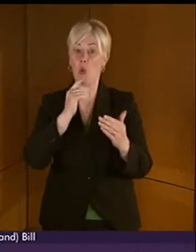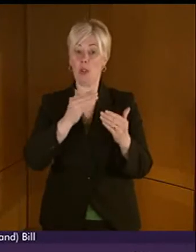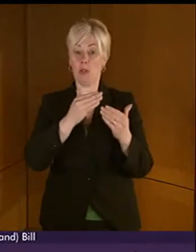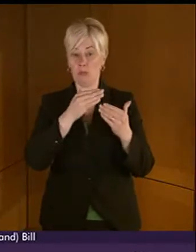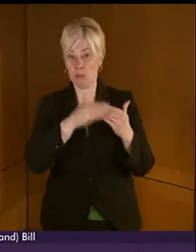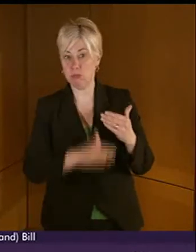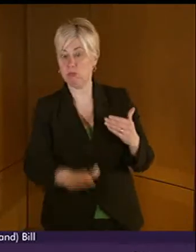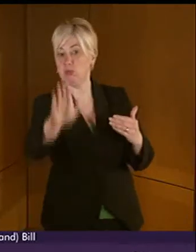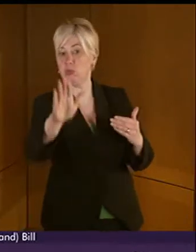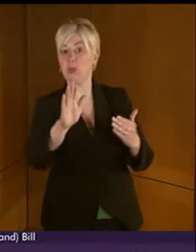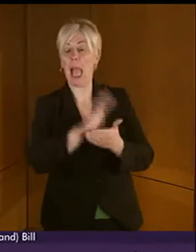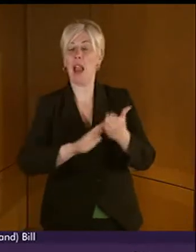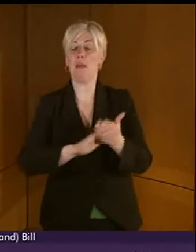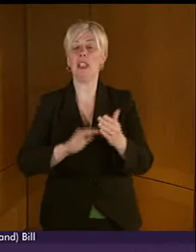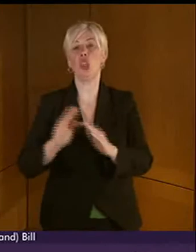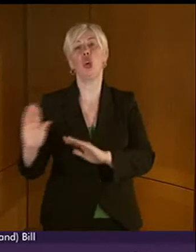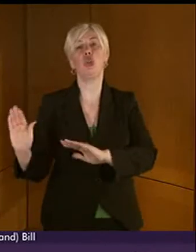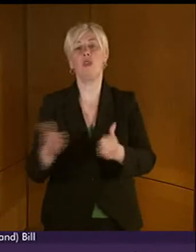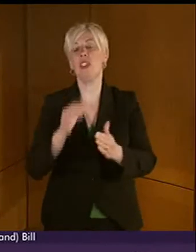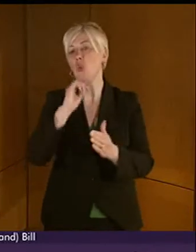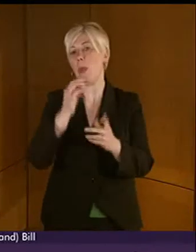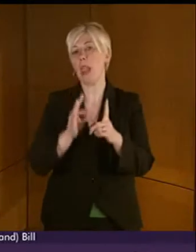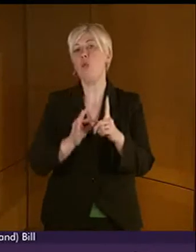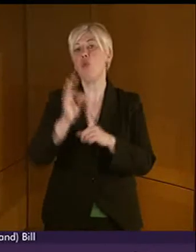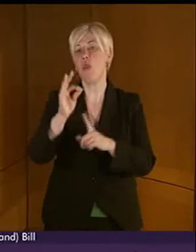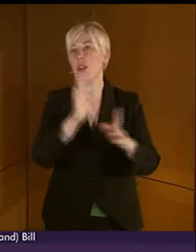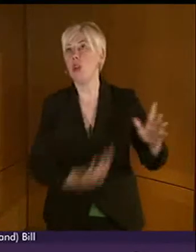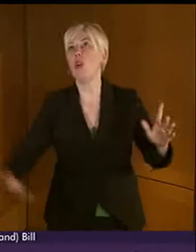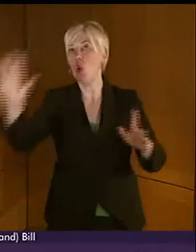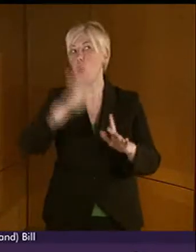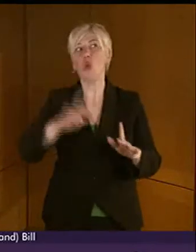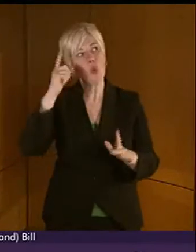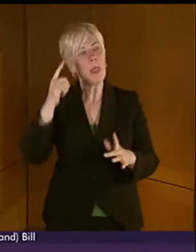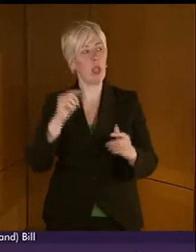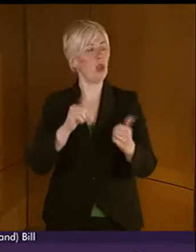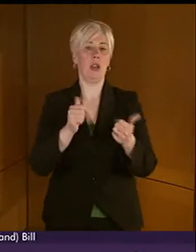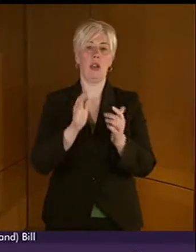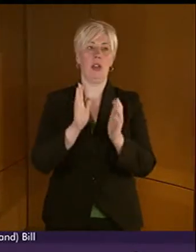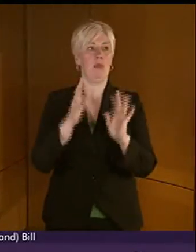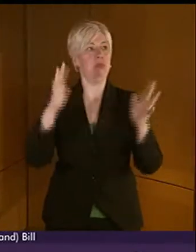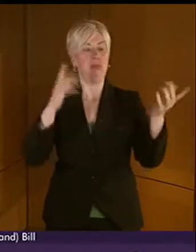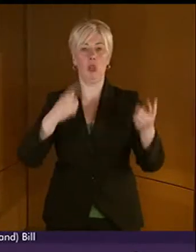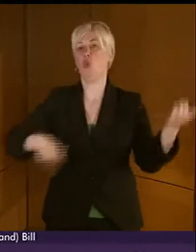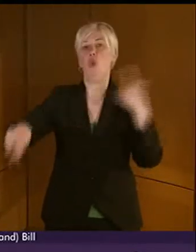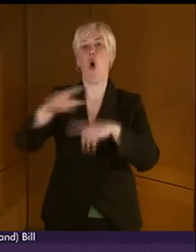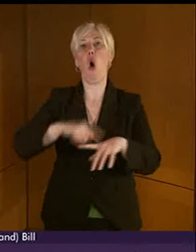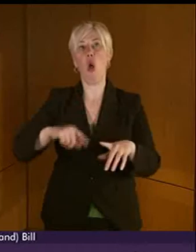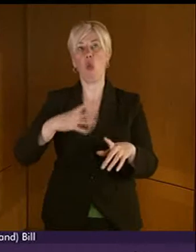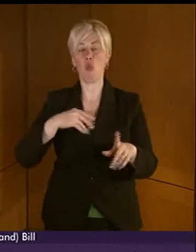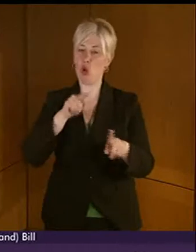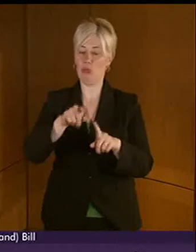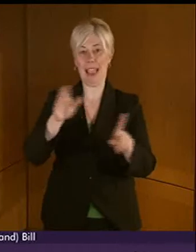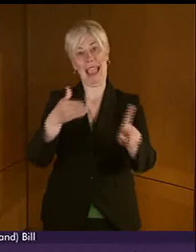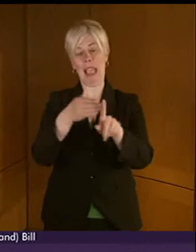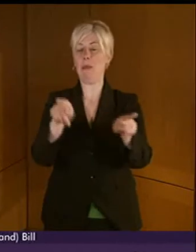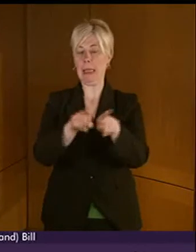in the provision of services? And I think that is to be commended. I would also welcome the